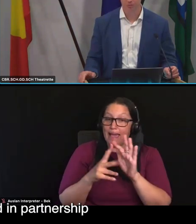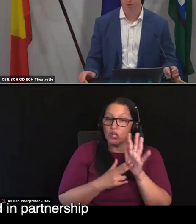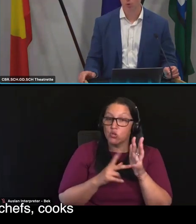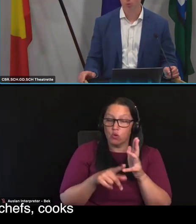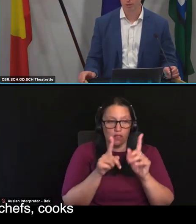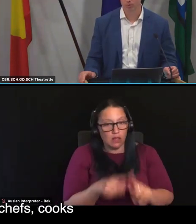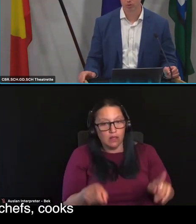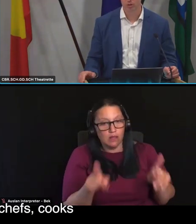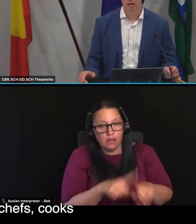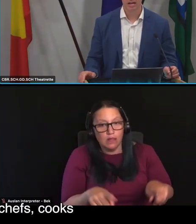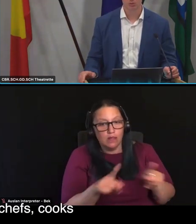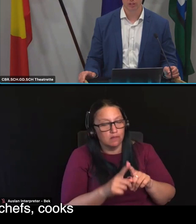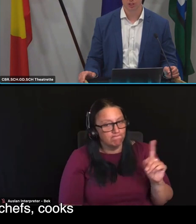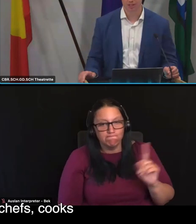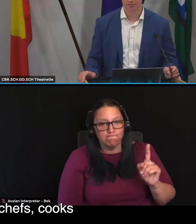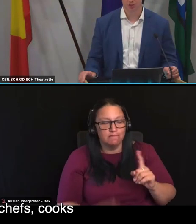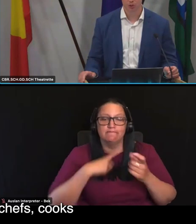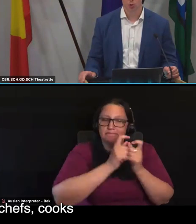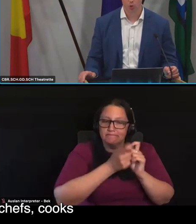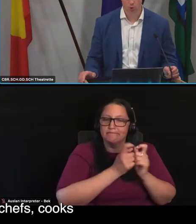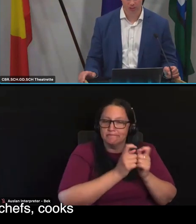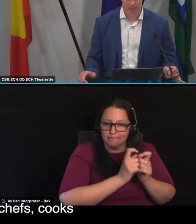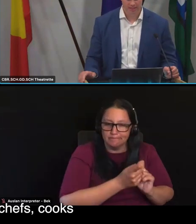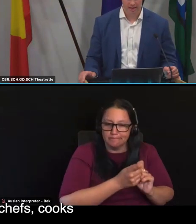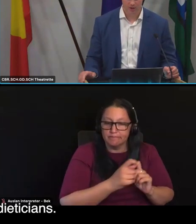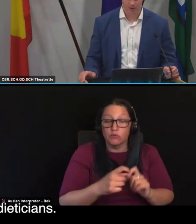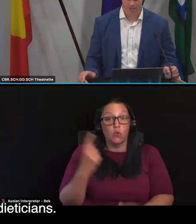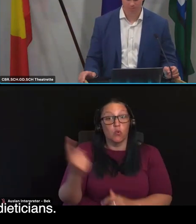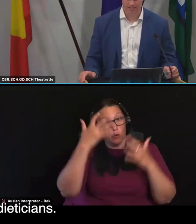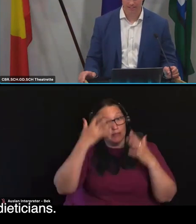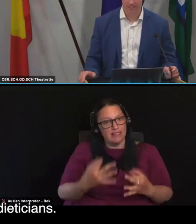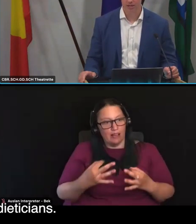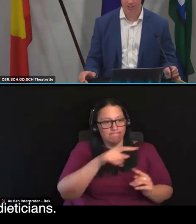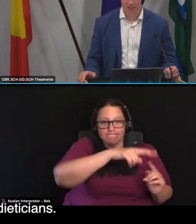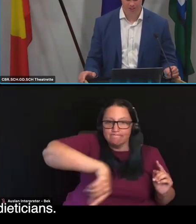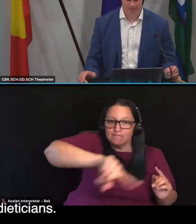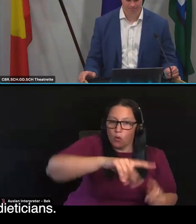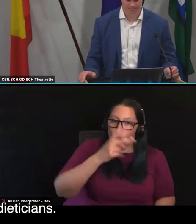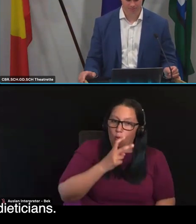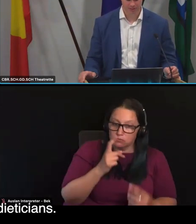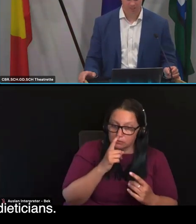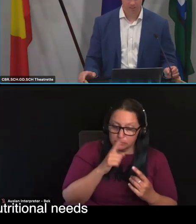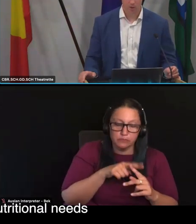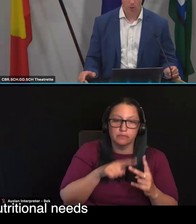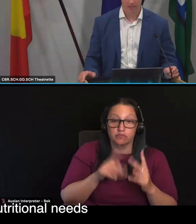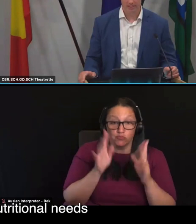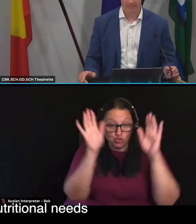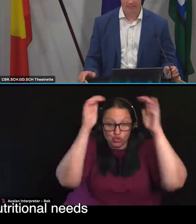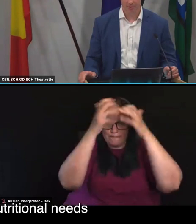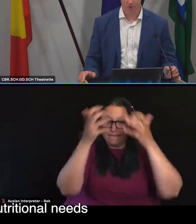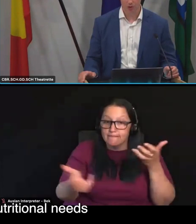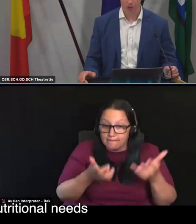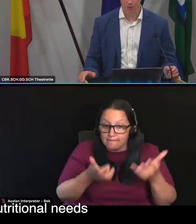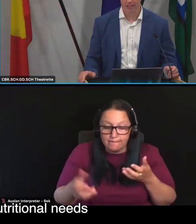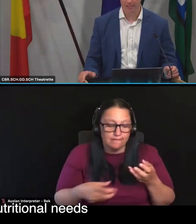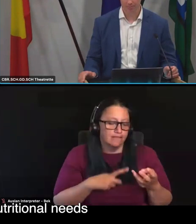in partnership with older people, as well as chefs, cooks and accredited practicing dietitians. It requires